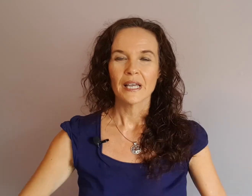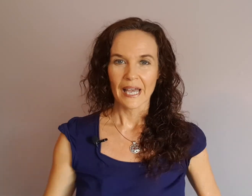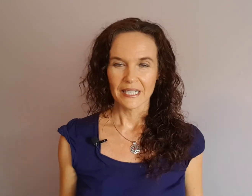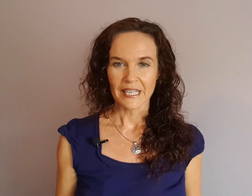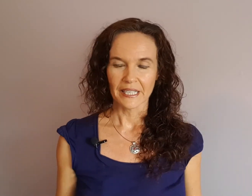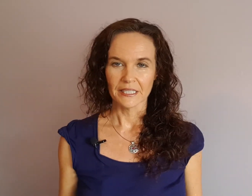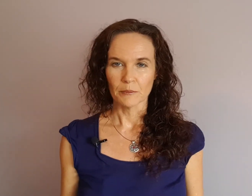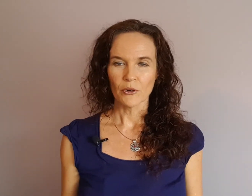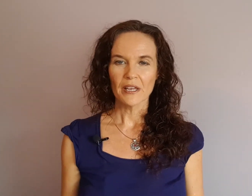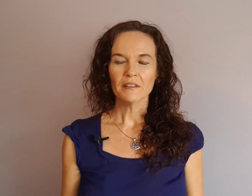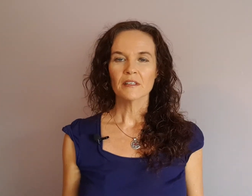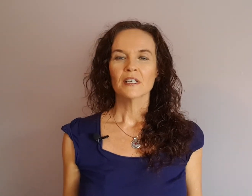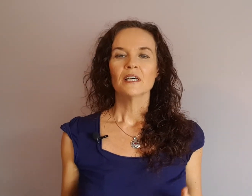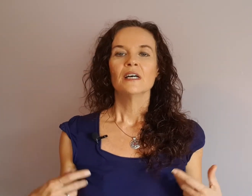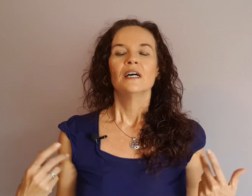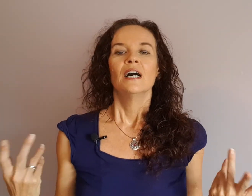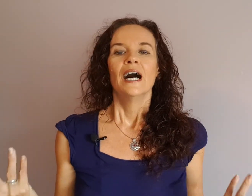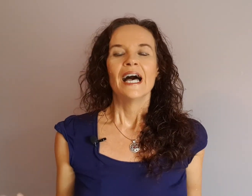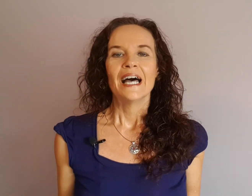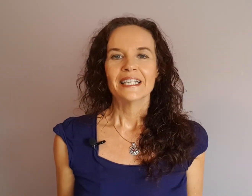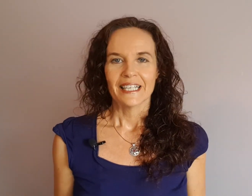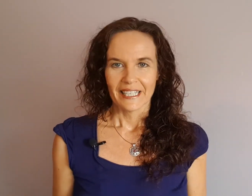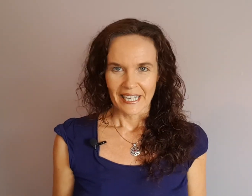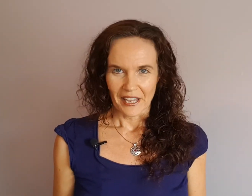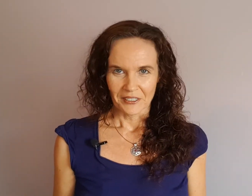And taking a deep breath and letting it out.